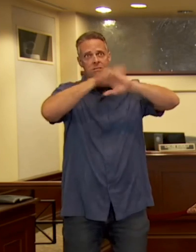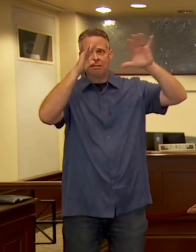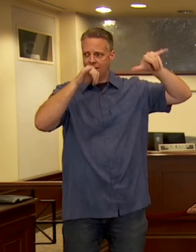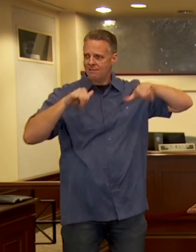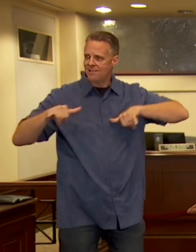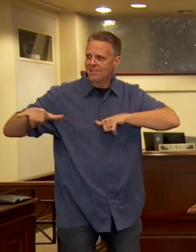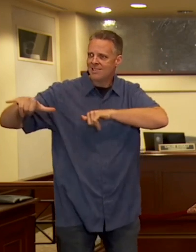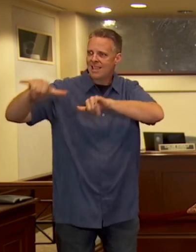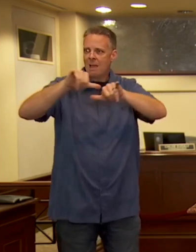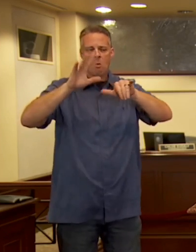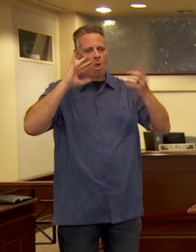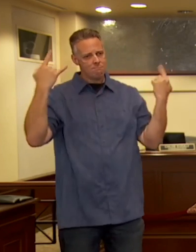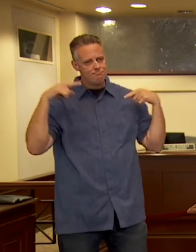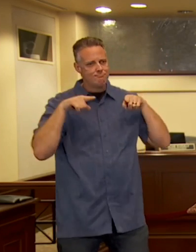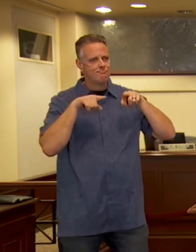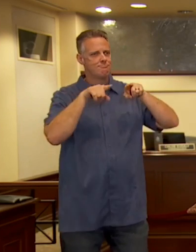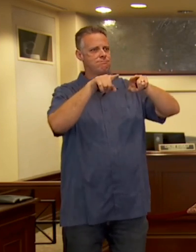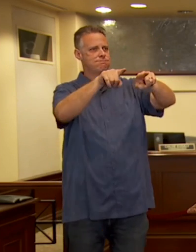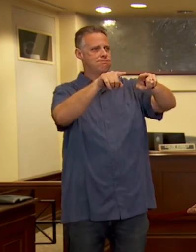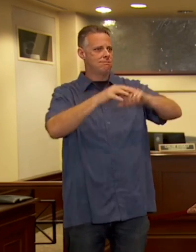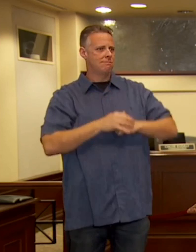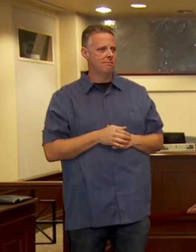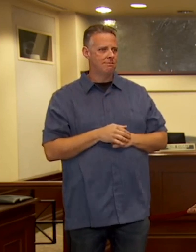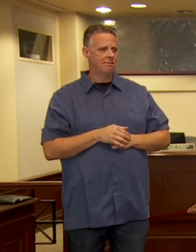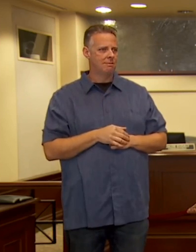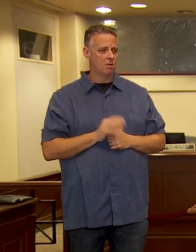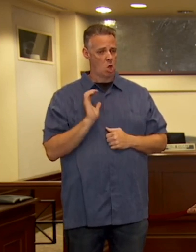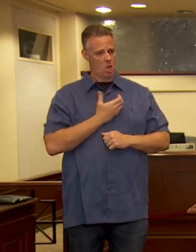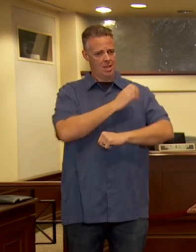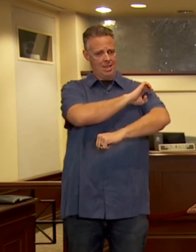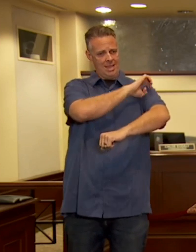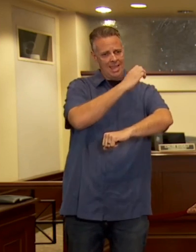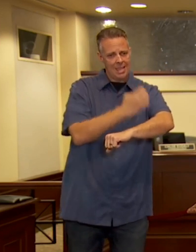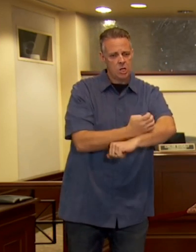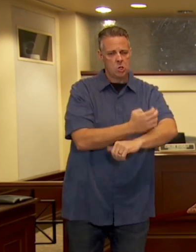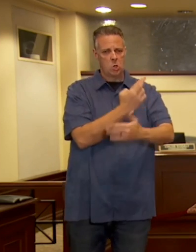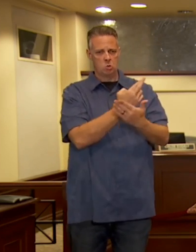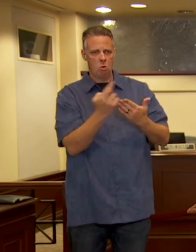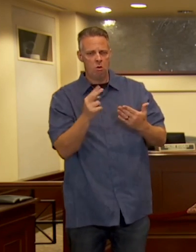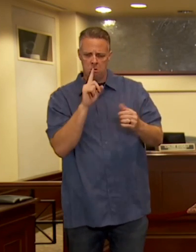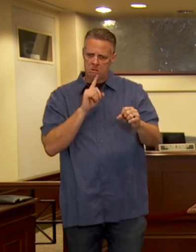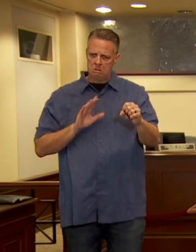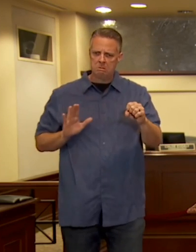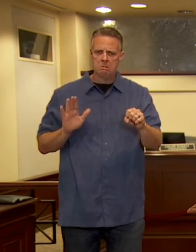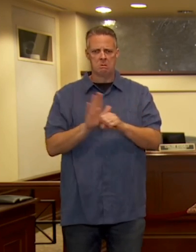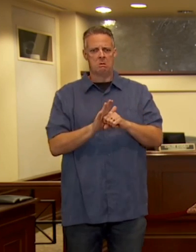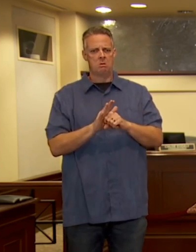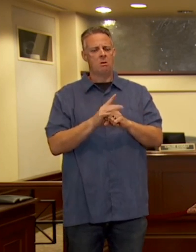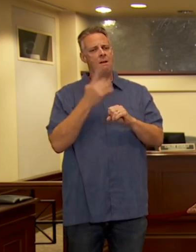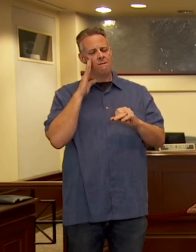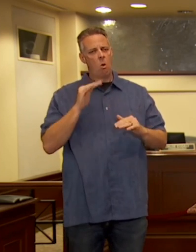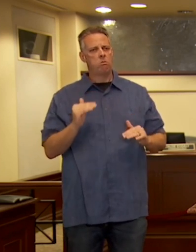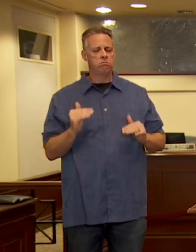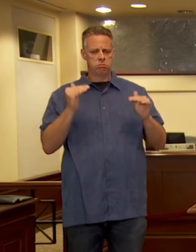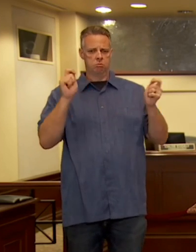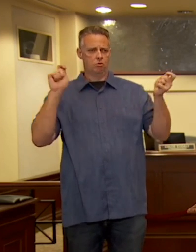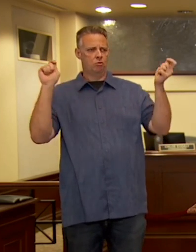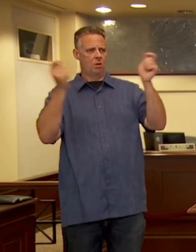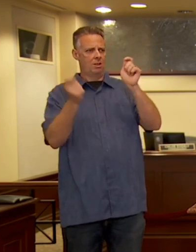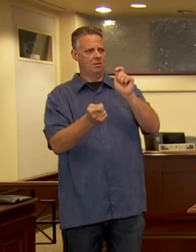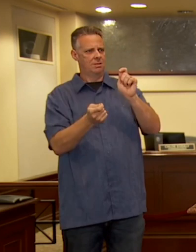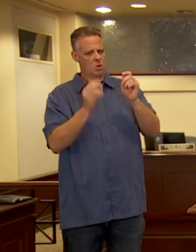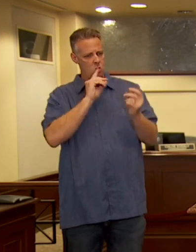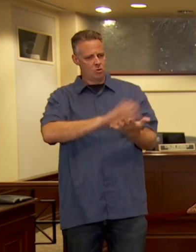forward together. We must recommit our energy and our resources to advancing the work of reform and the transformation